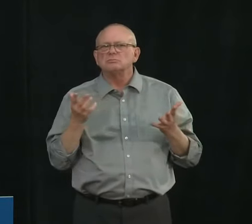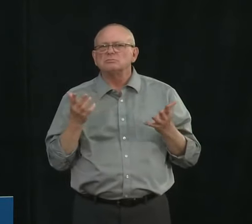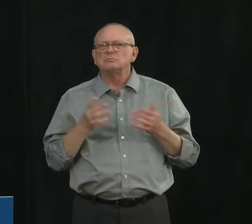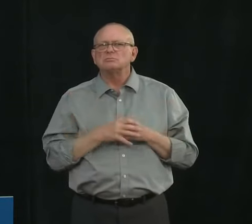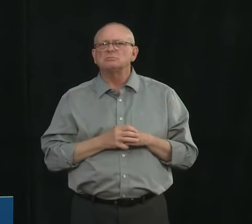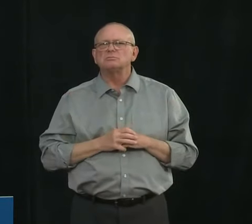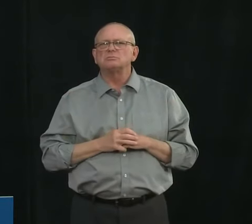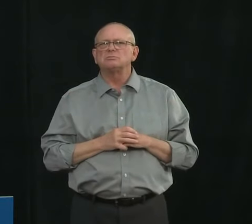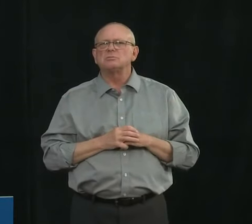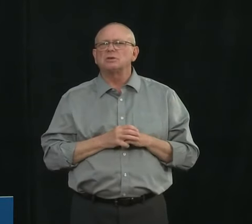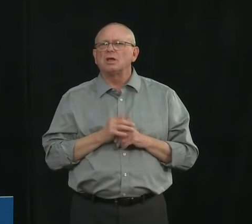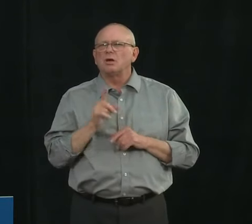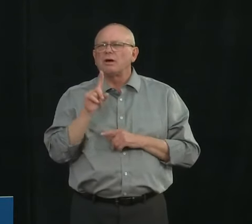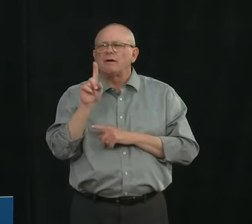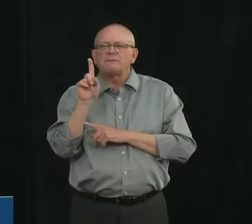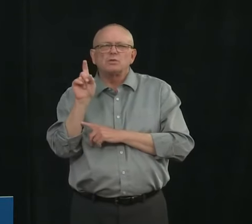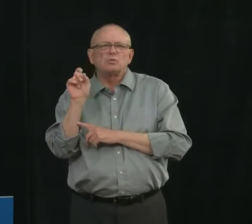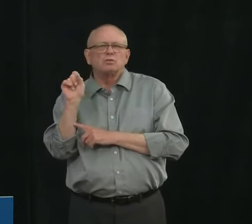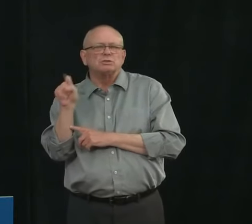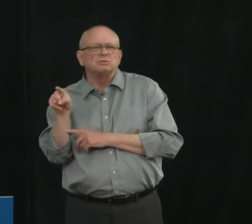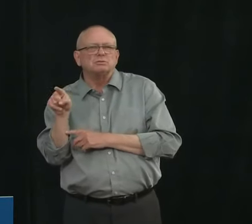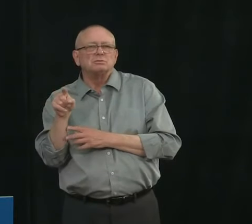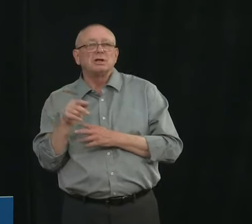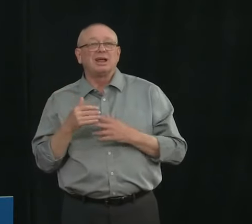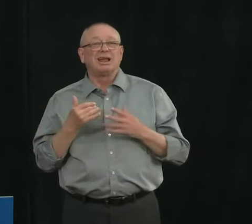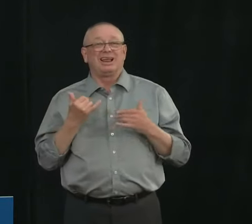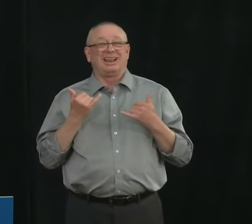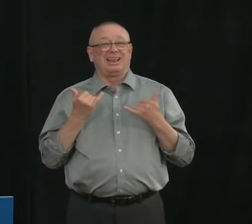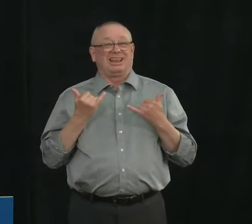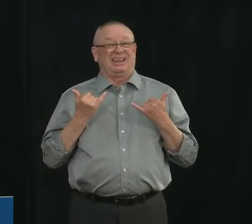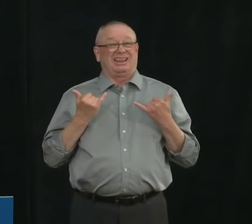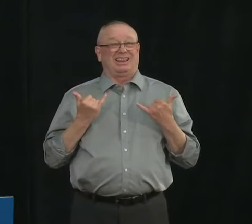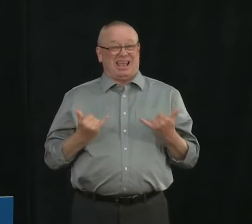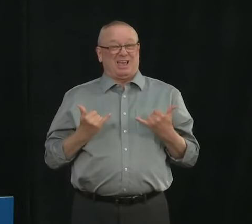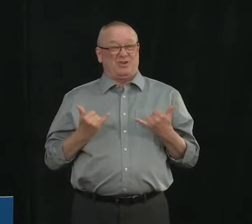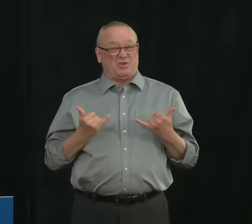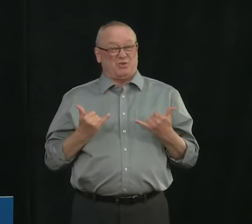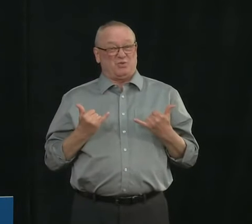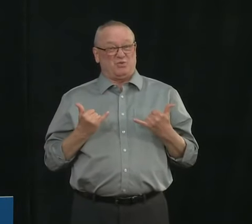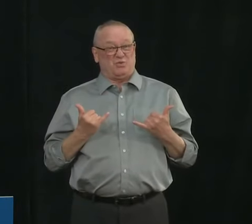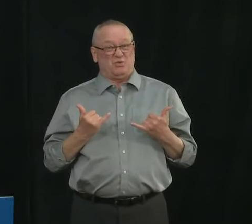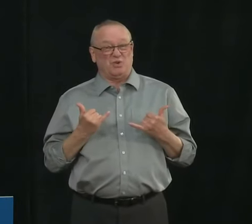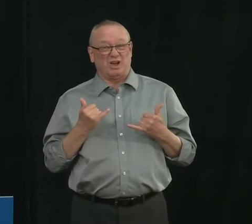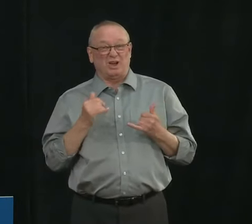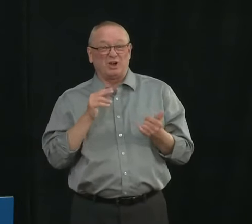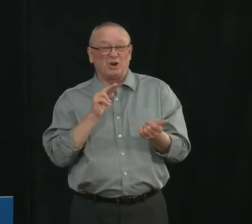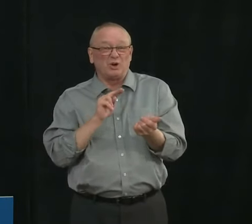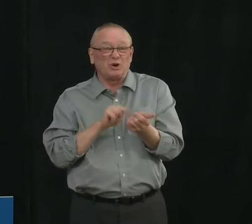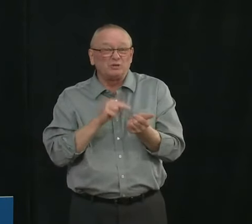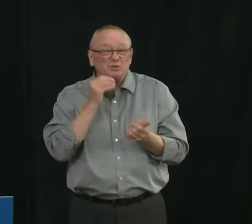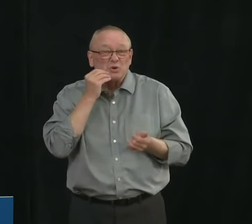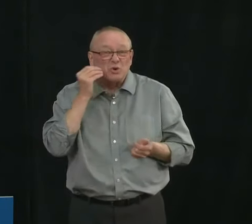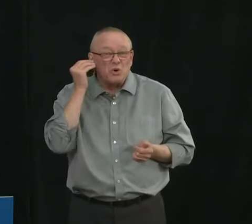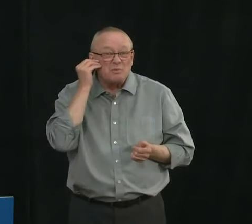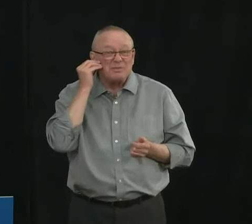is broad enough to prevent workers from bringing pathogens into long-term care homes and if so, why?